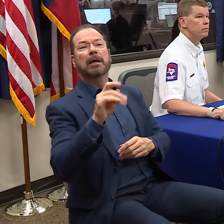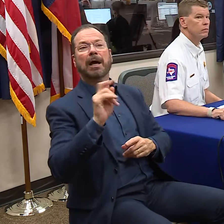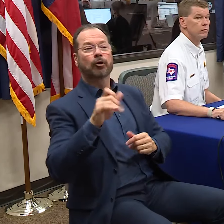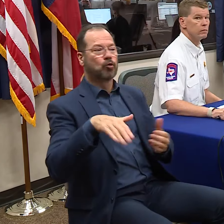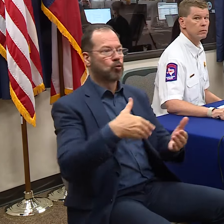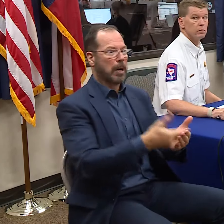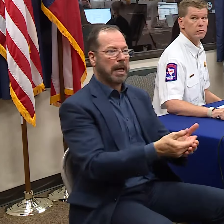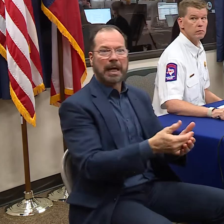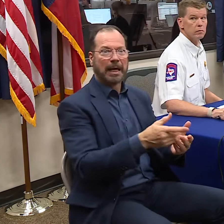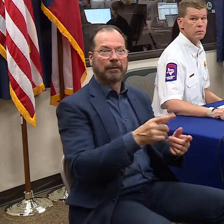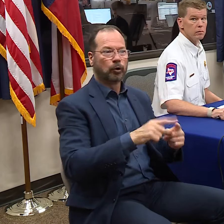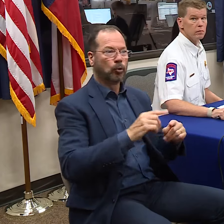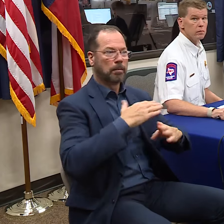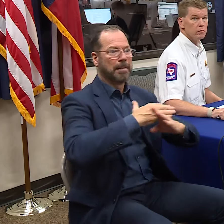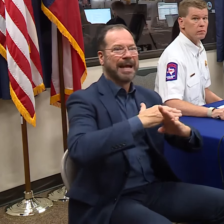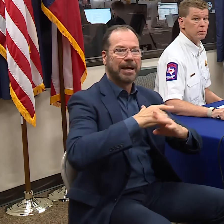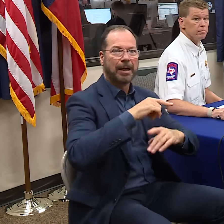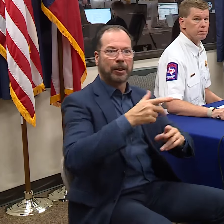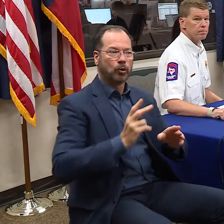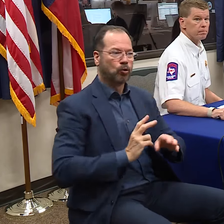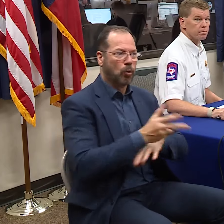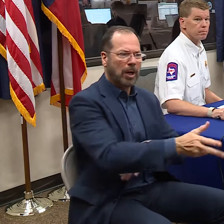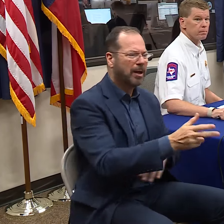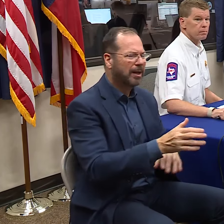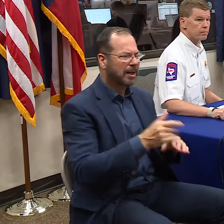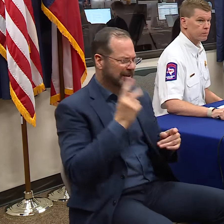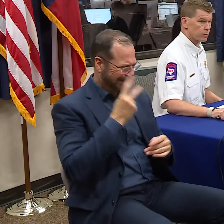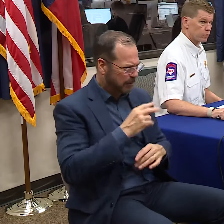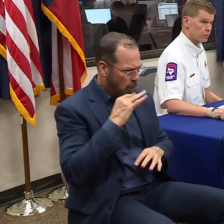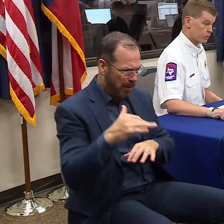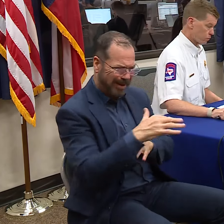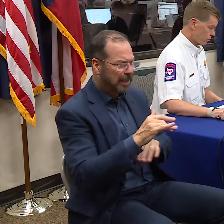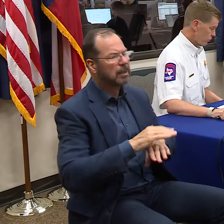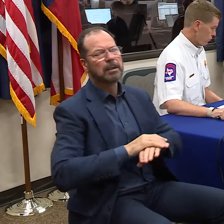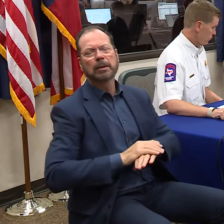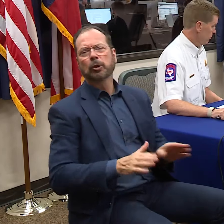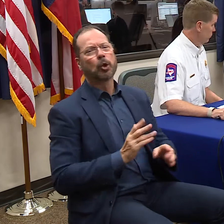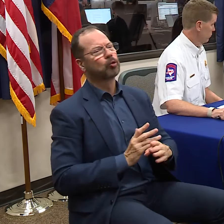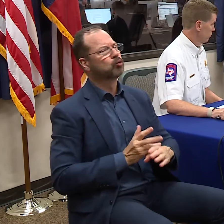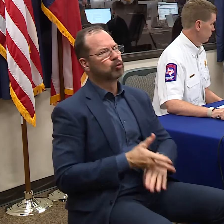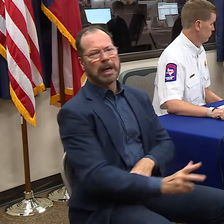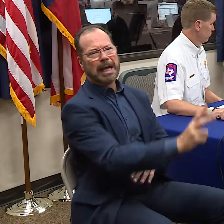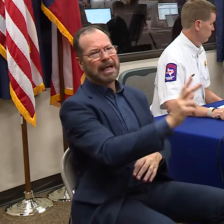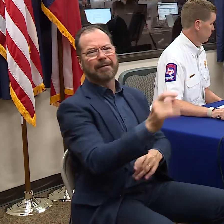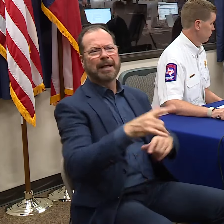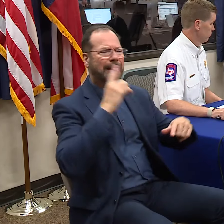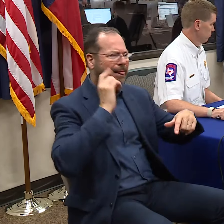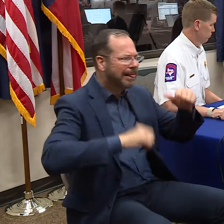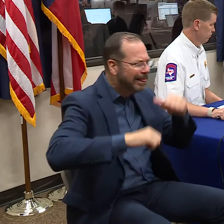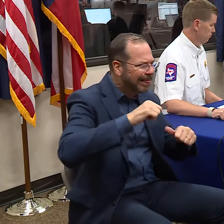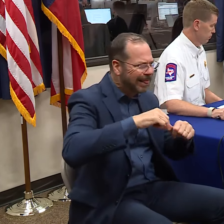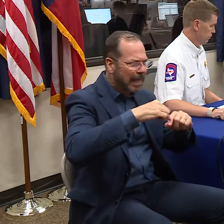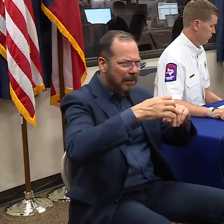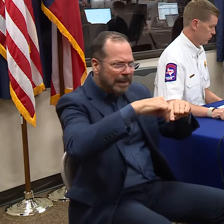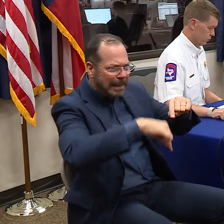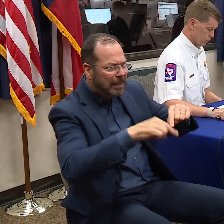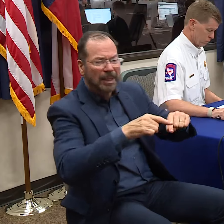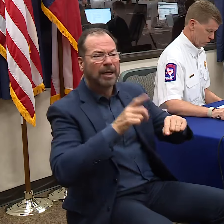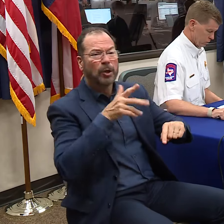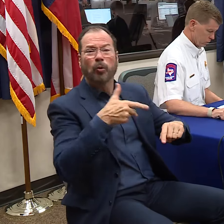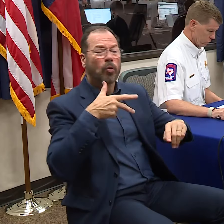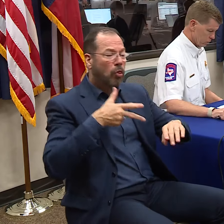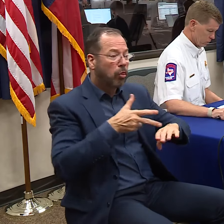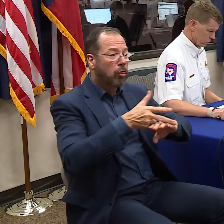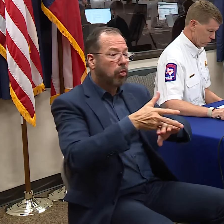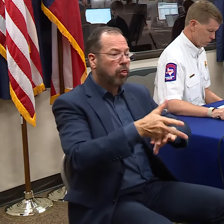because of the storm to put the barriers there. So just don't drive across a road where you don't know the bottom because your car will just,